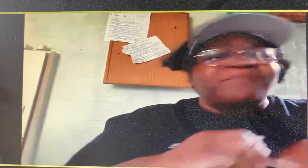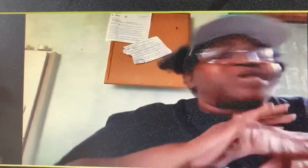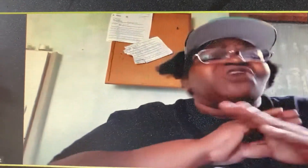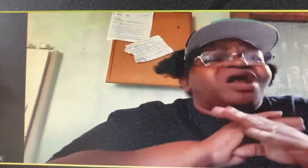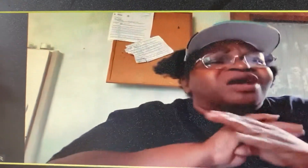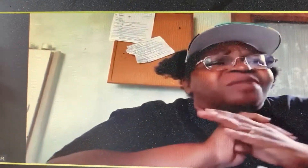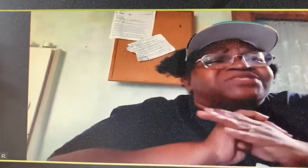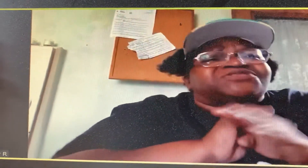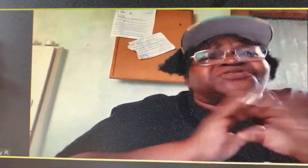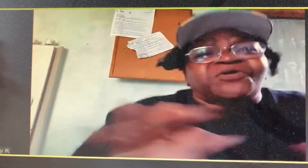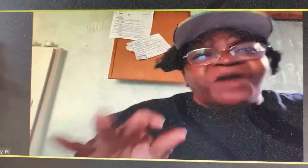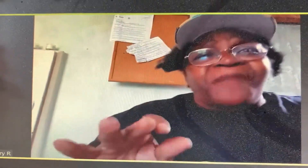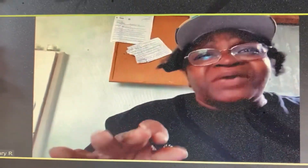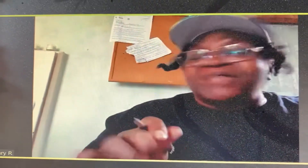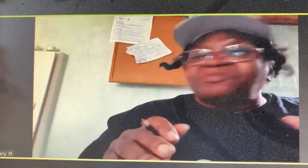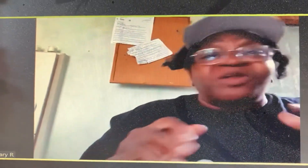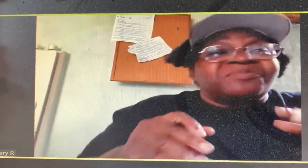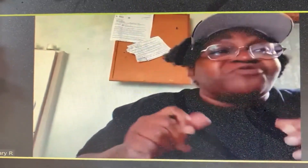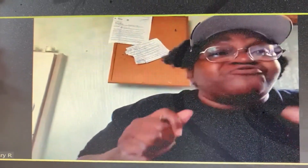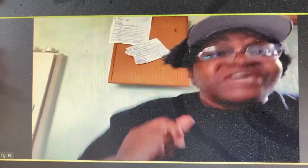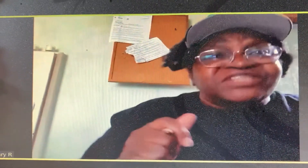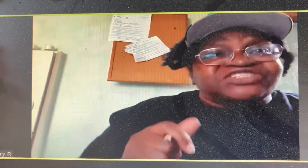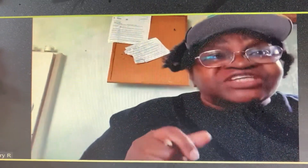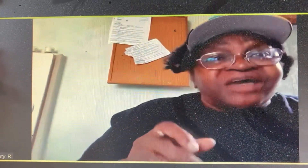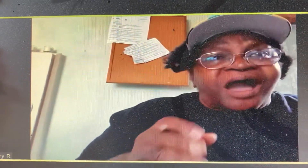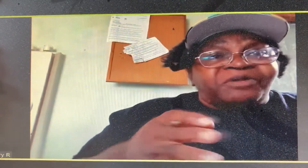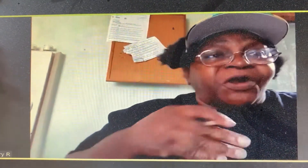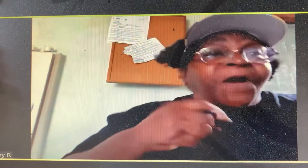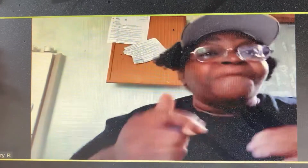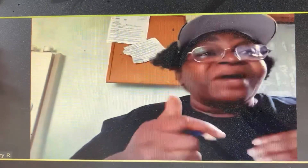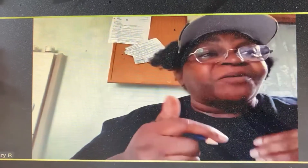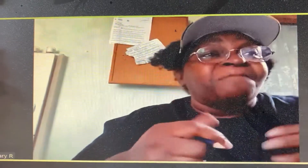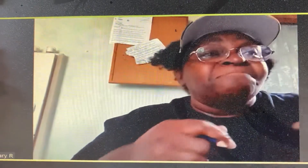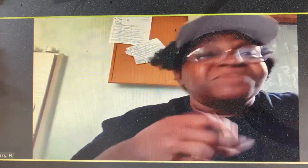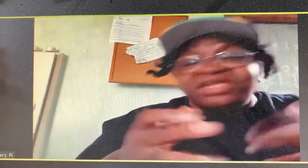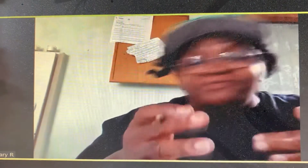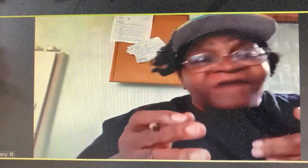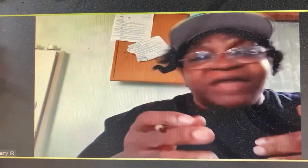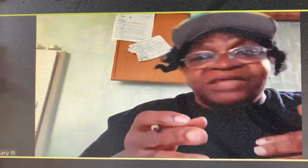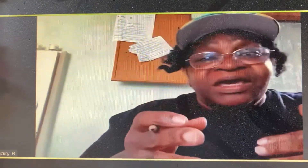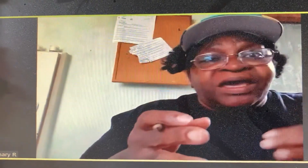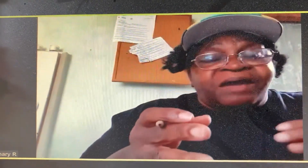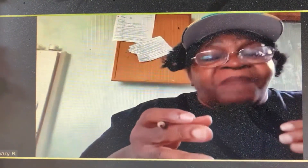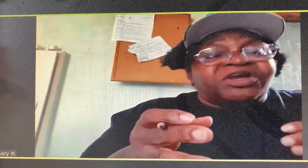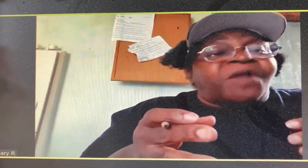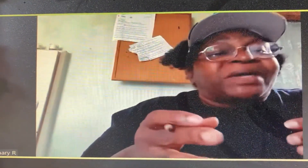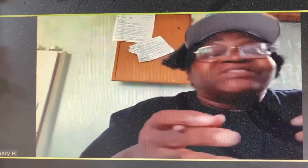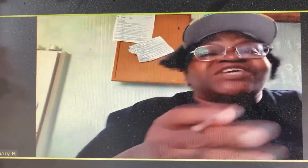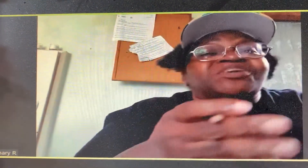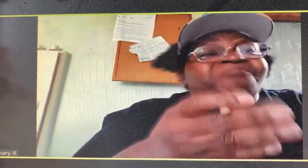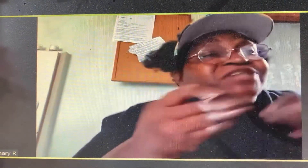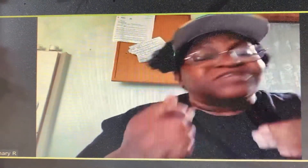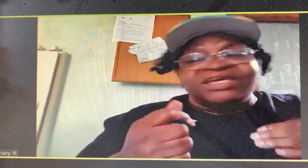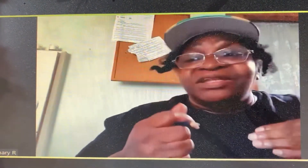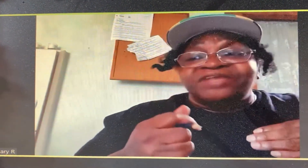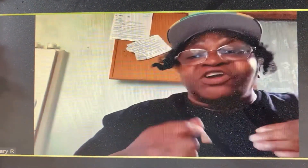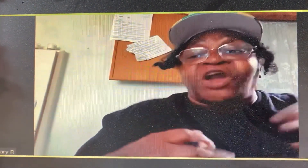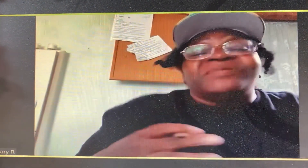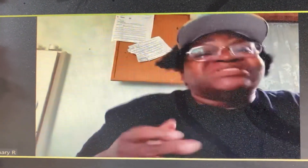you're all going to be so happy because I'm going to be rich. I'm going to come back with money and I'm going to come back and take you back to England. You can come and see me